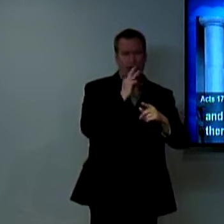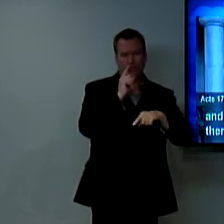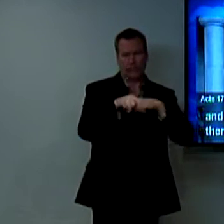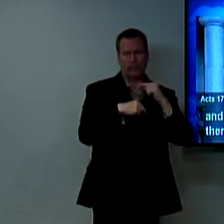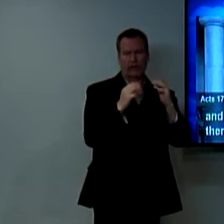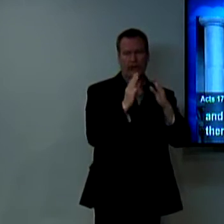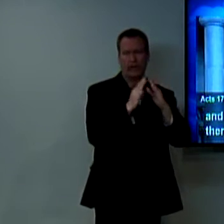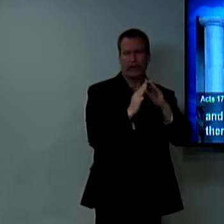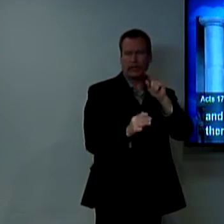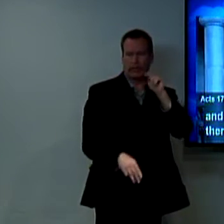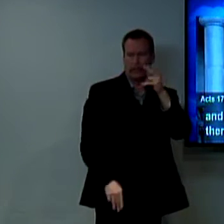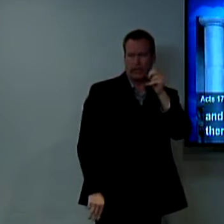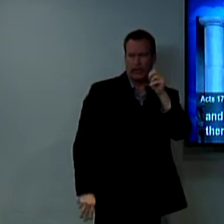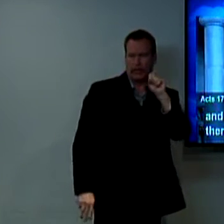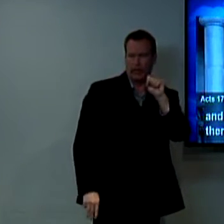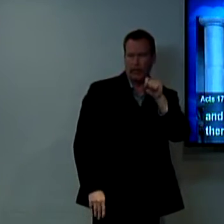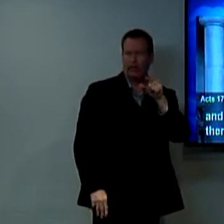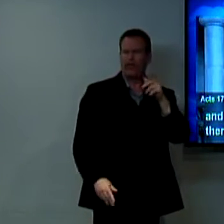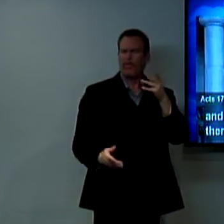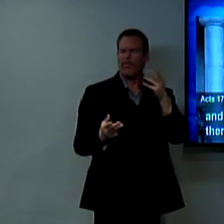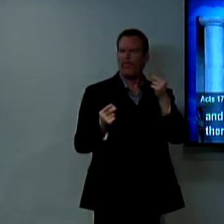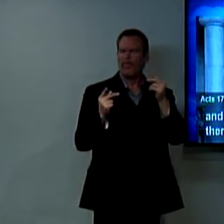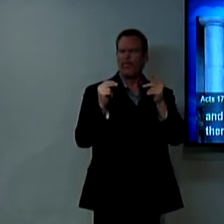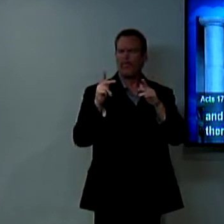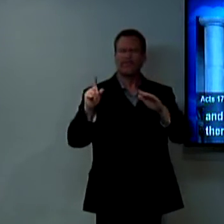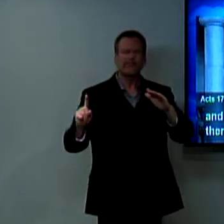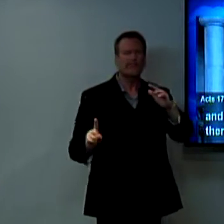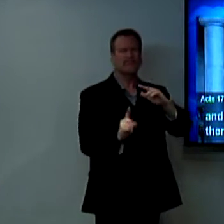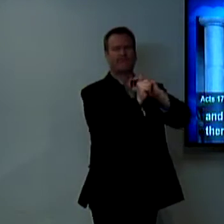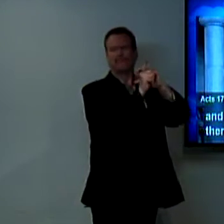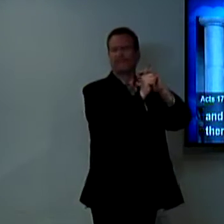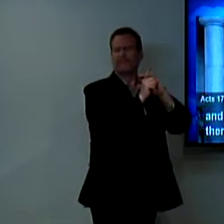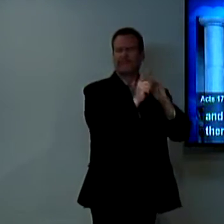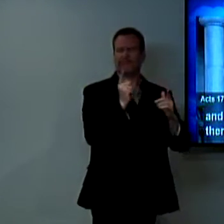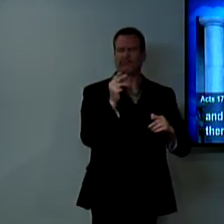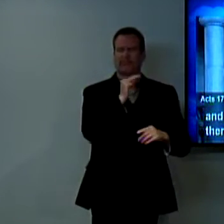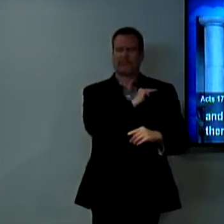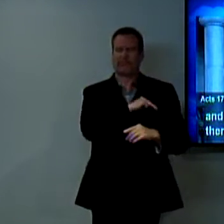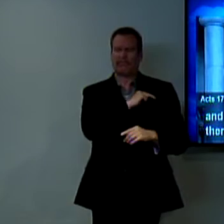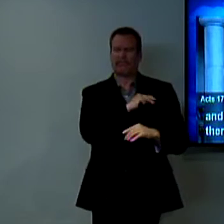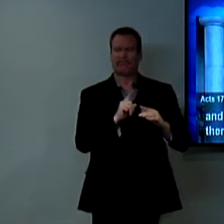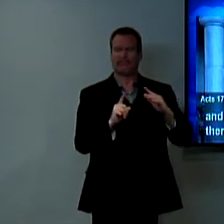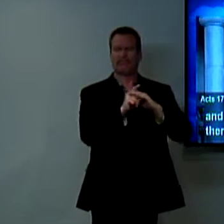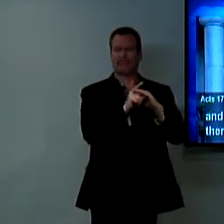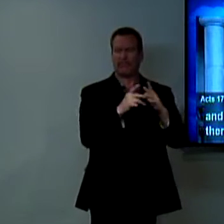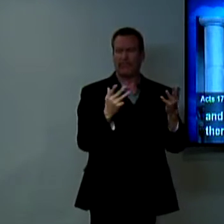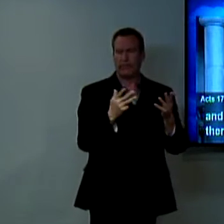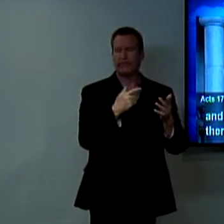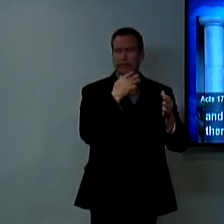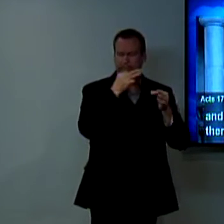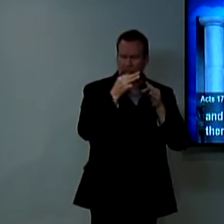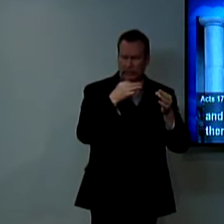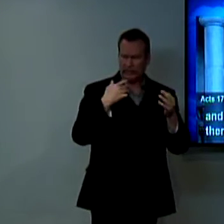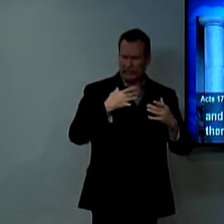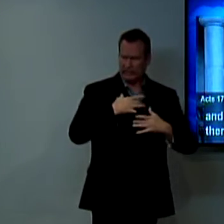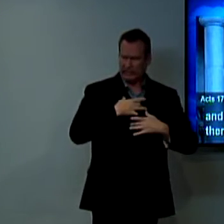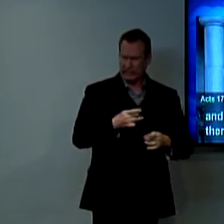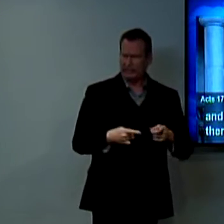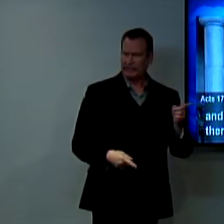books of the Bible that it speaks about all of these places that were the missionaries that were coming